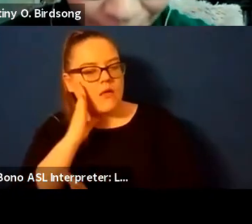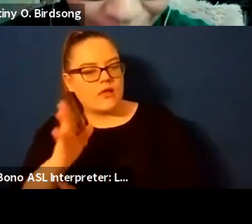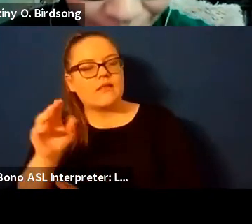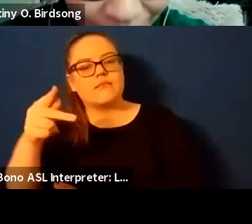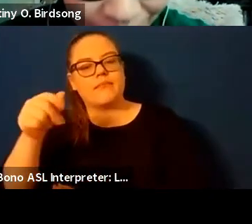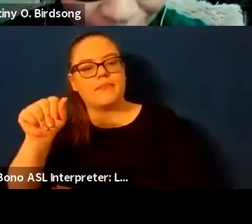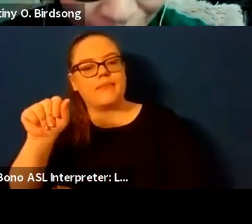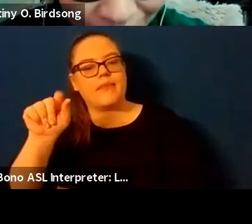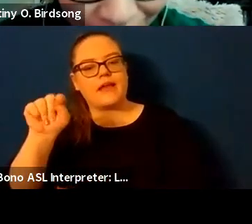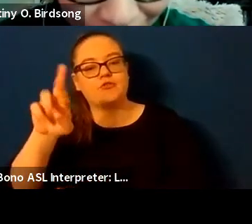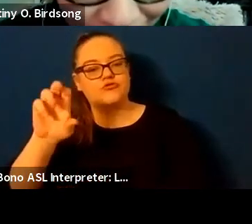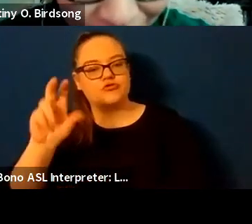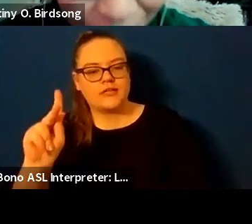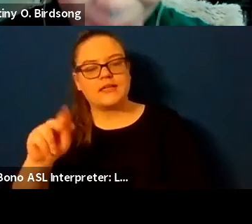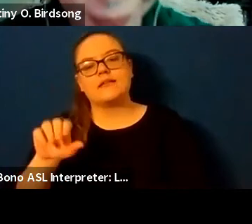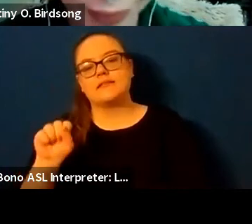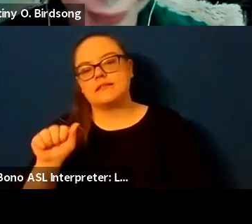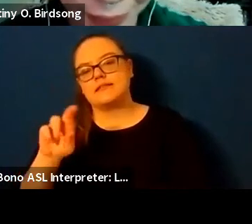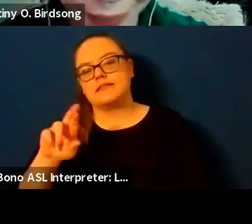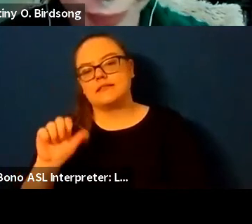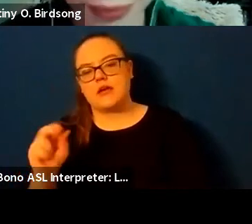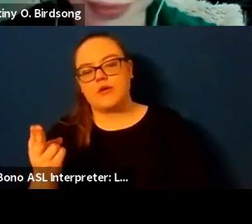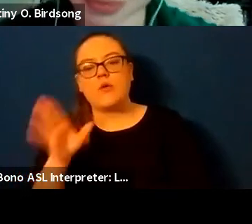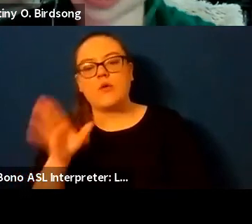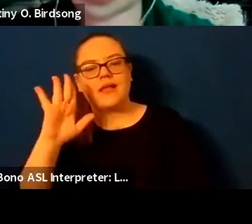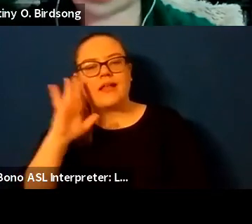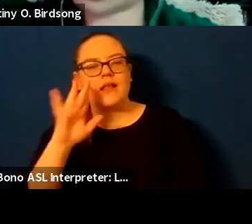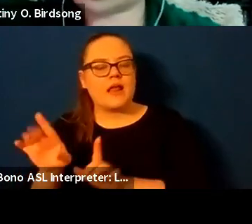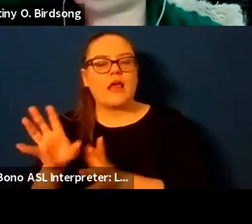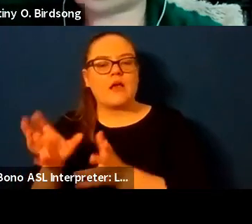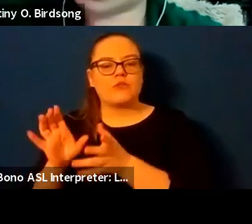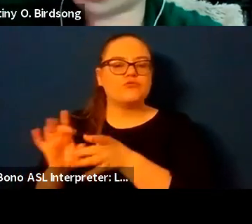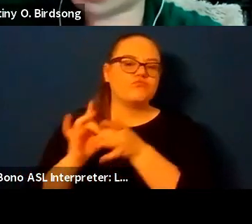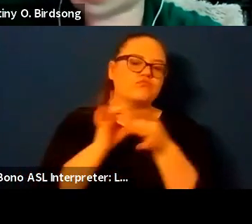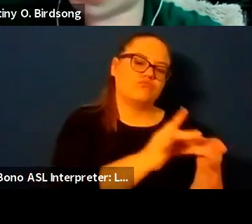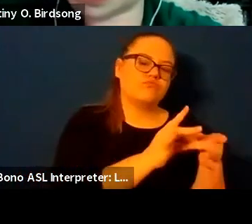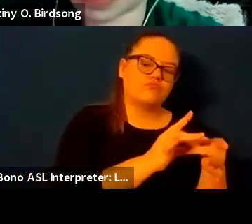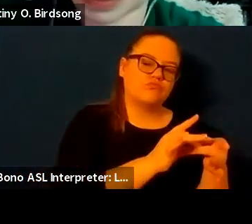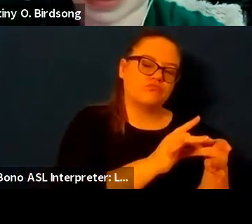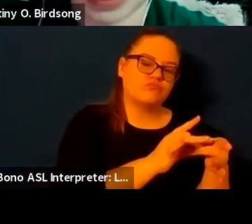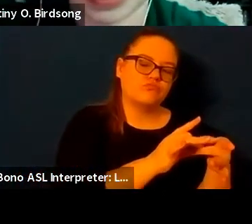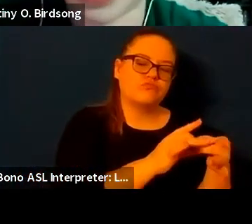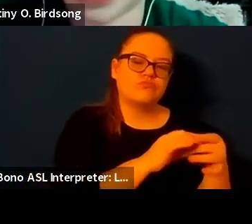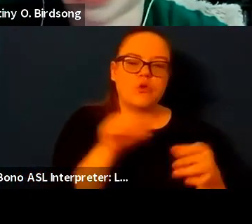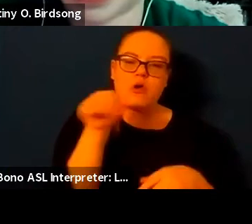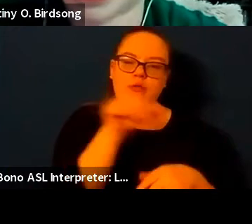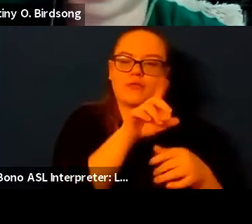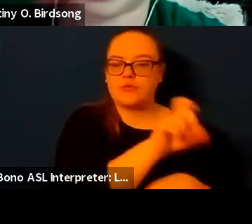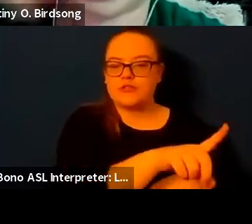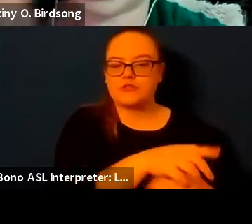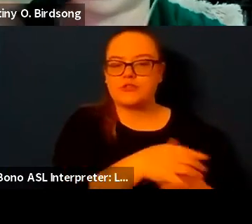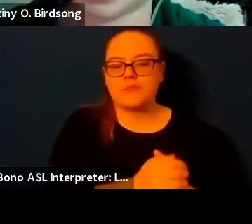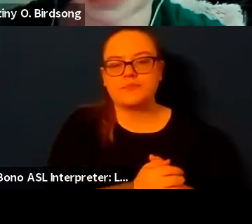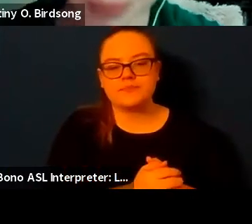feel like for sure all four of our readers tonight can speak to this um so really it's kind of a practical